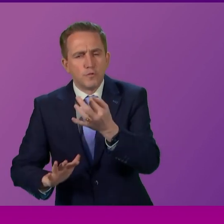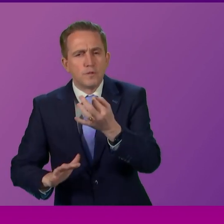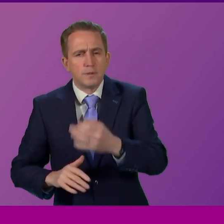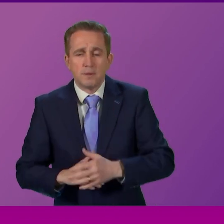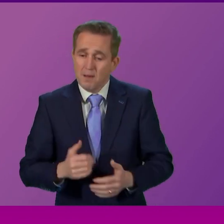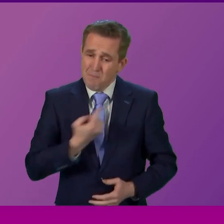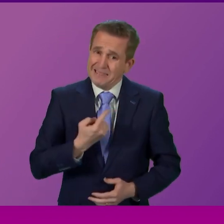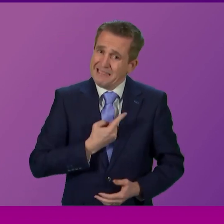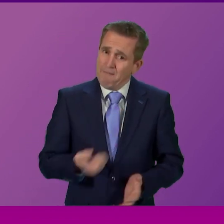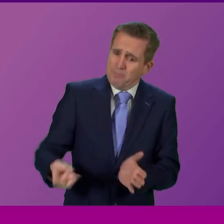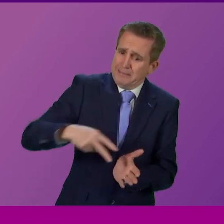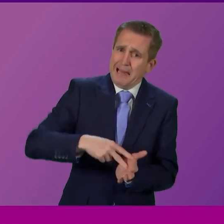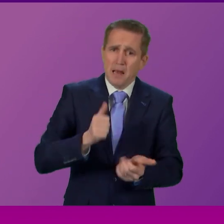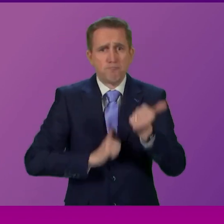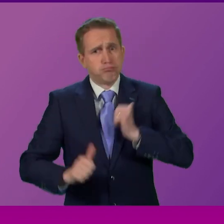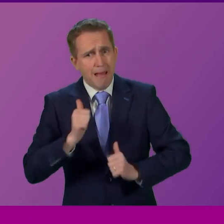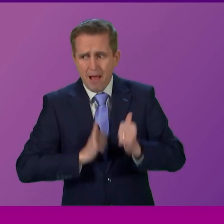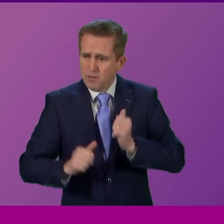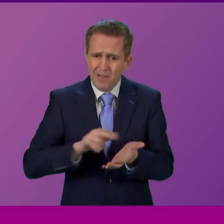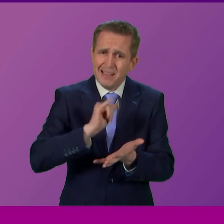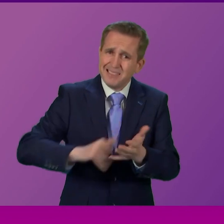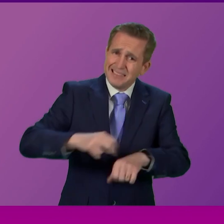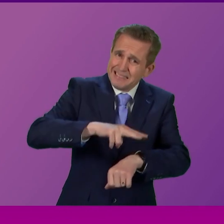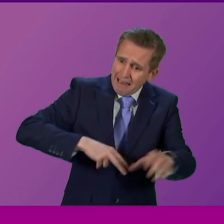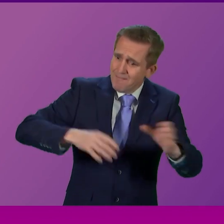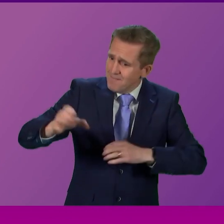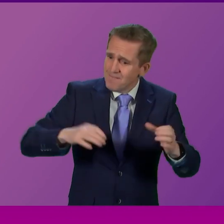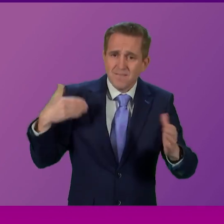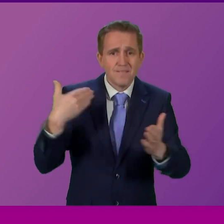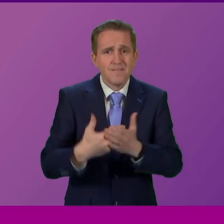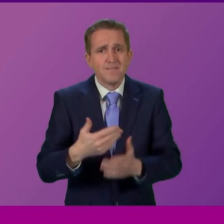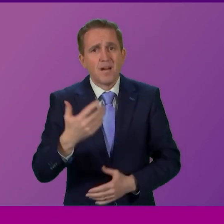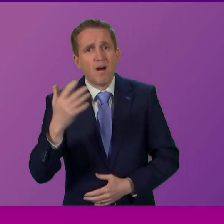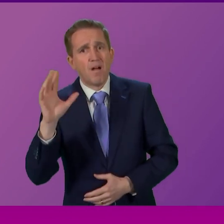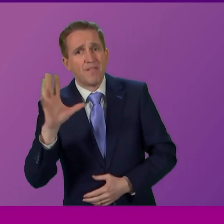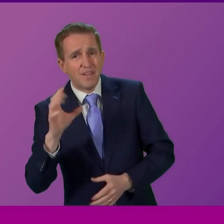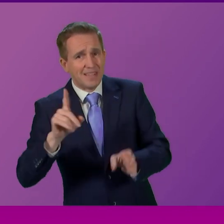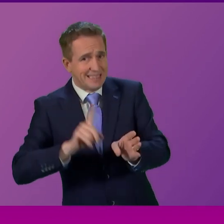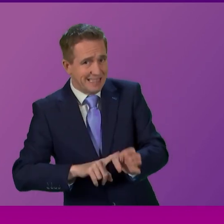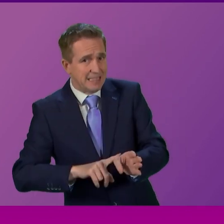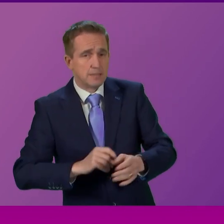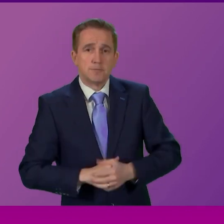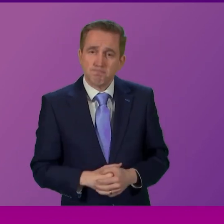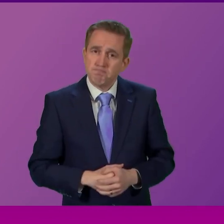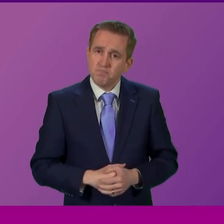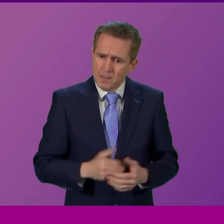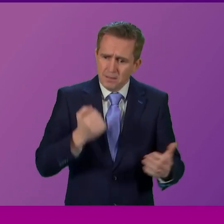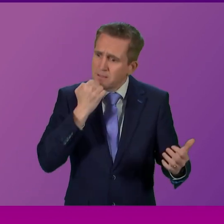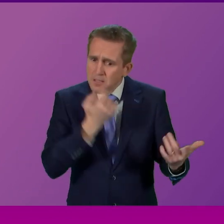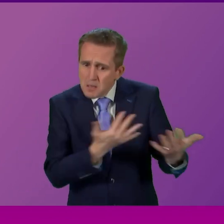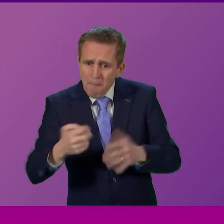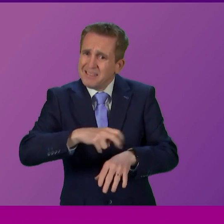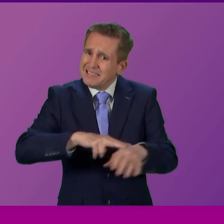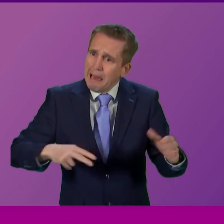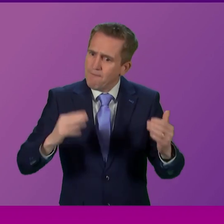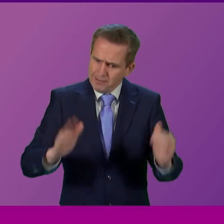proud myself to stand on in relation to staffing of the NHS over the course of the last 15 years. We have staffing in the NHS at record levels but Jackie